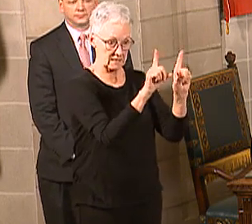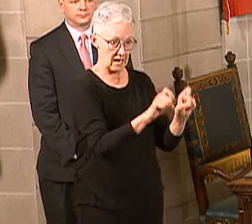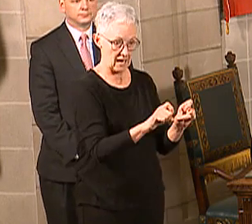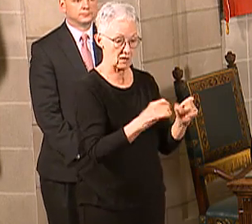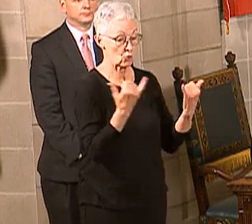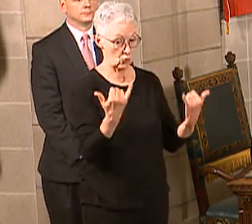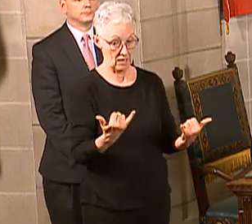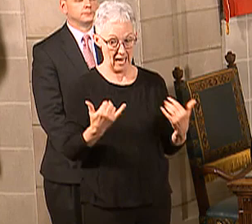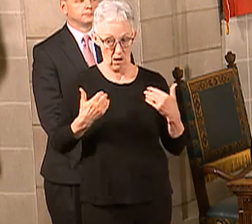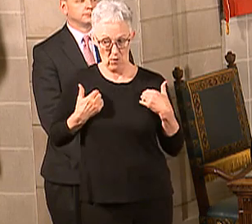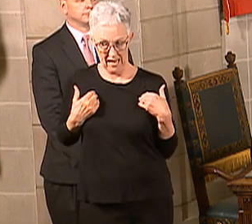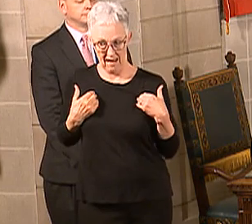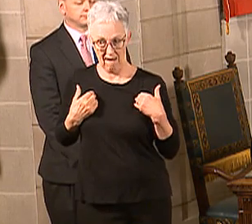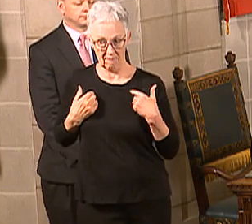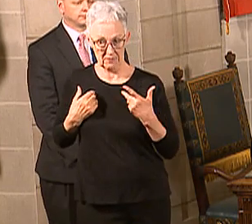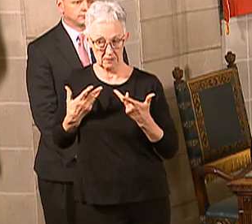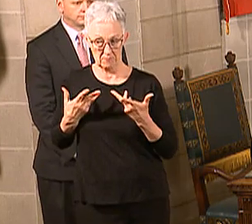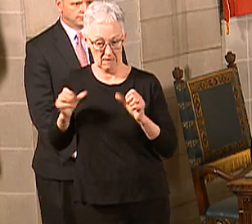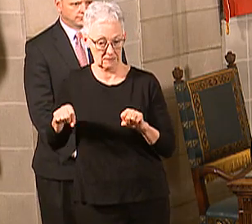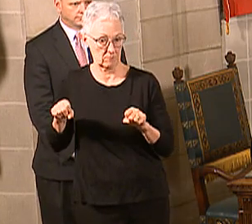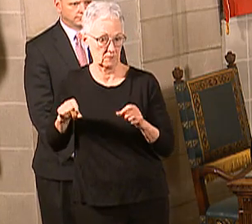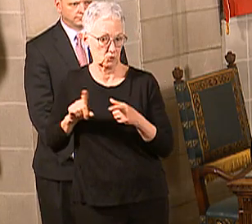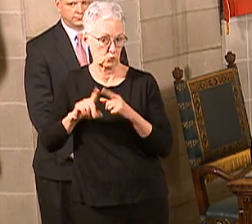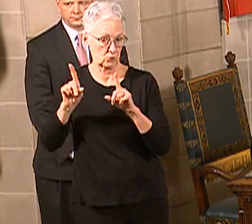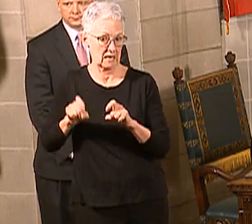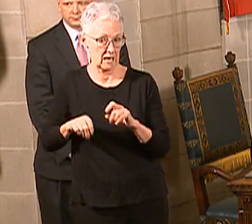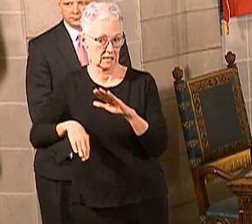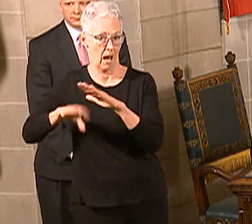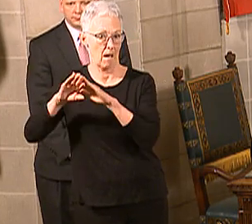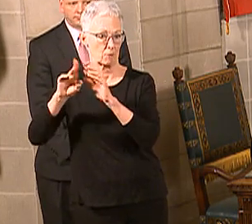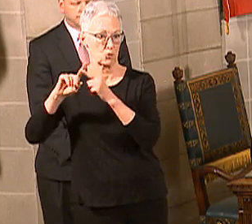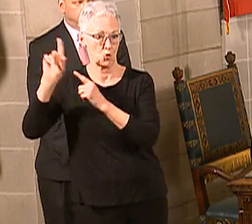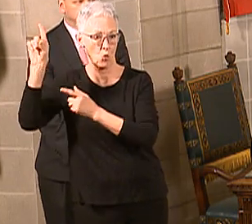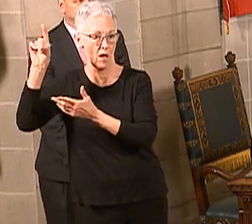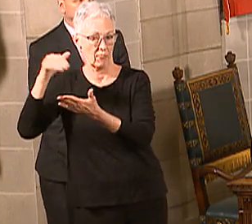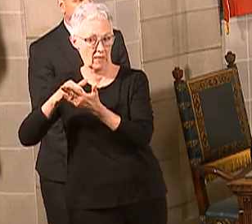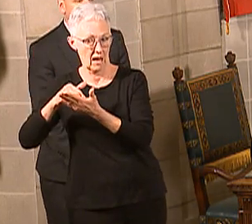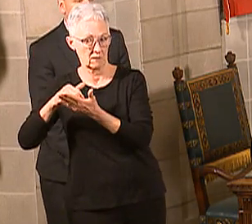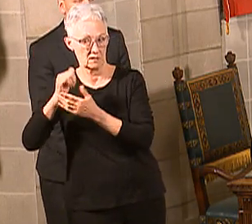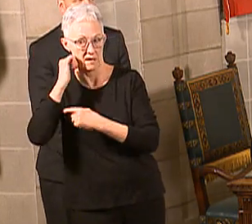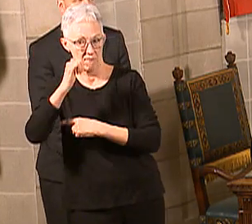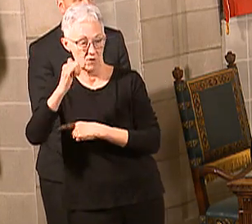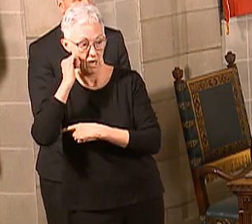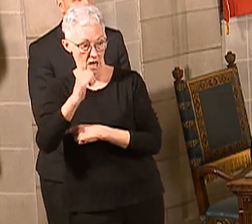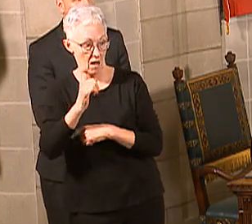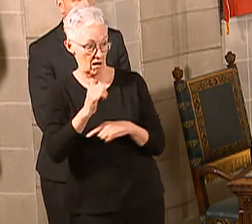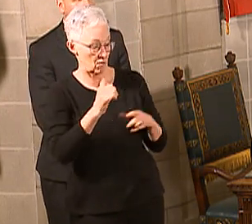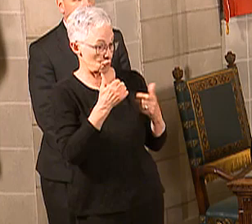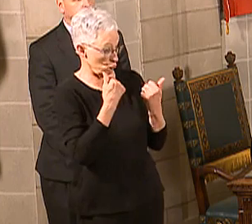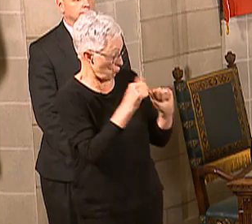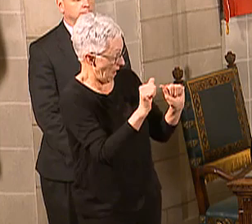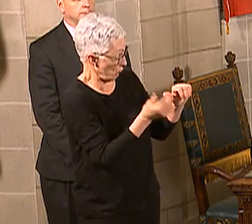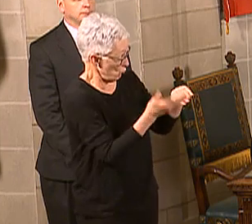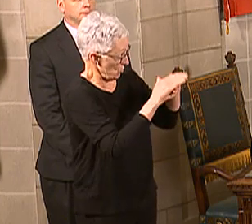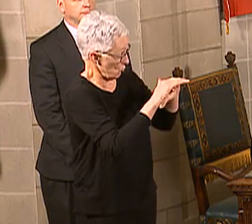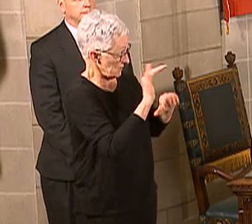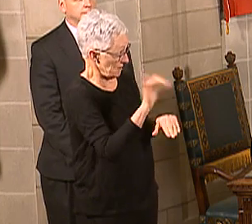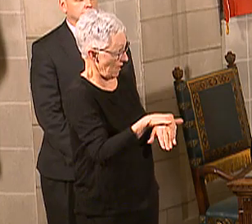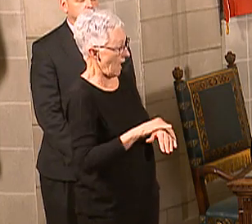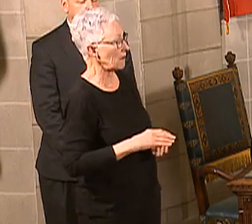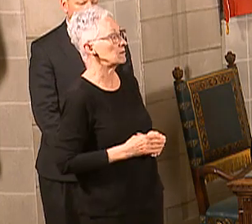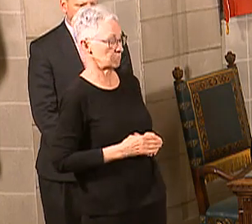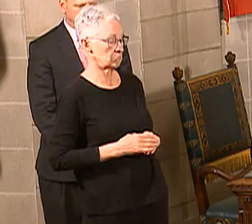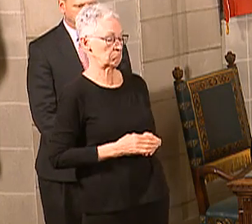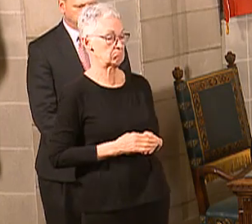Are there ever in place to build that up? So, yeah, so we are absolutely working. We can do roughly about 1